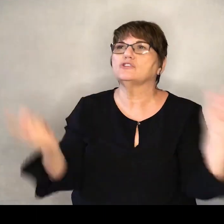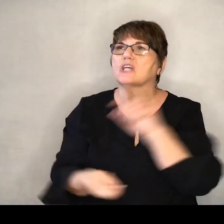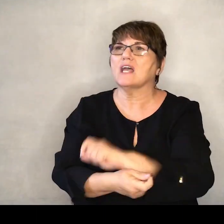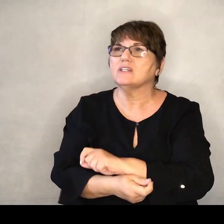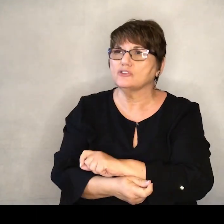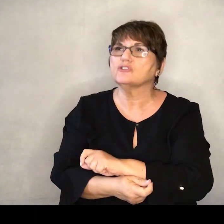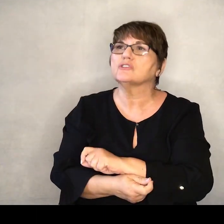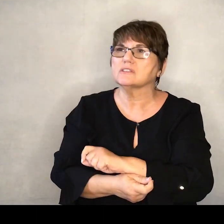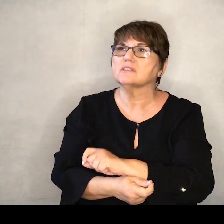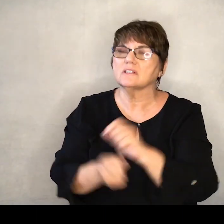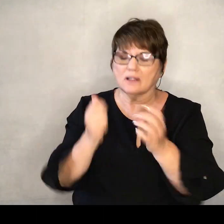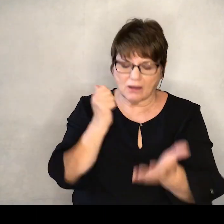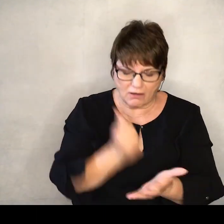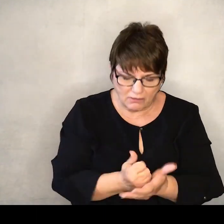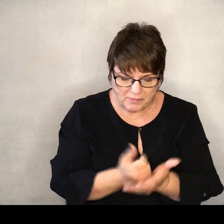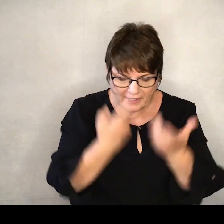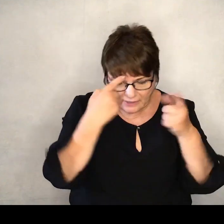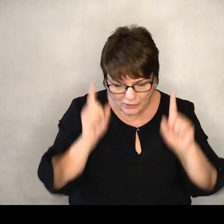Amen. Amen.